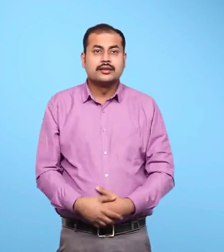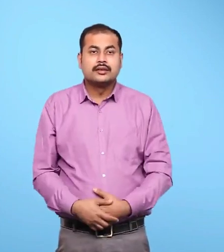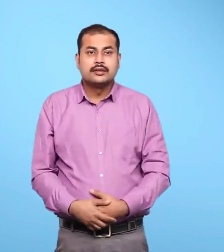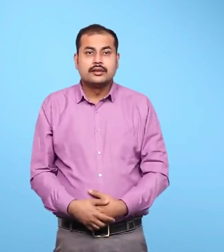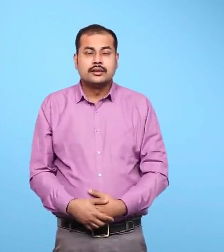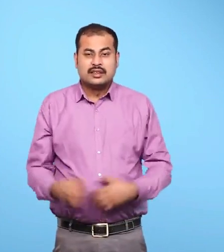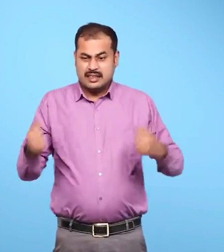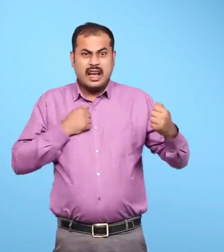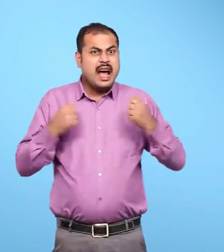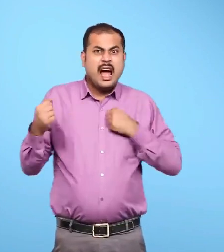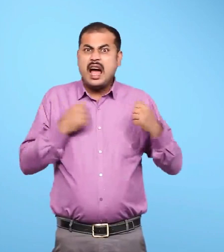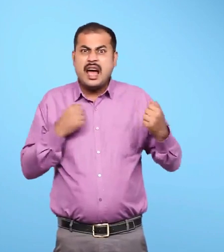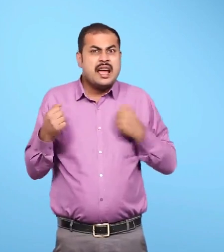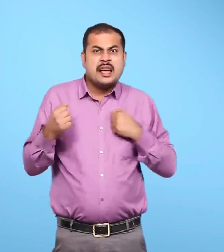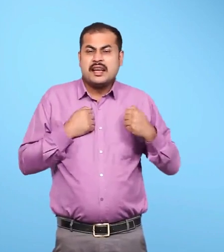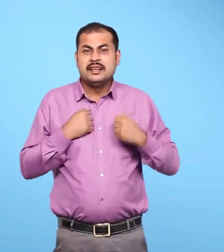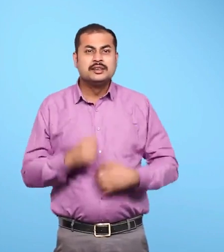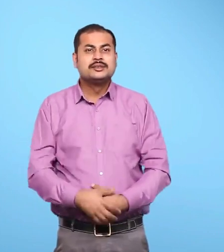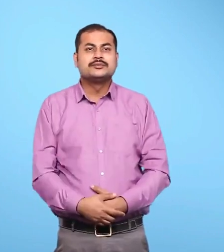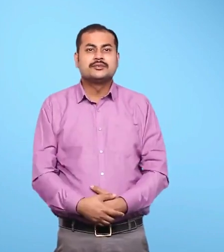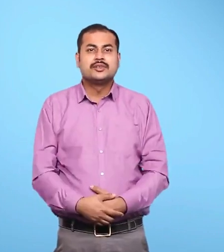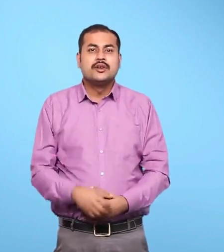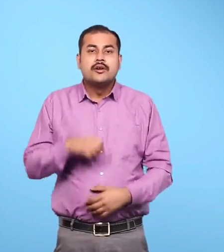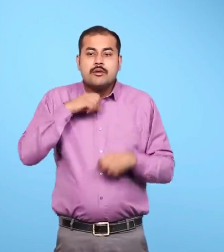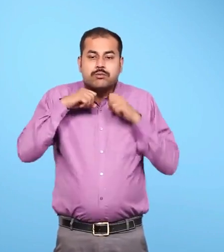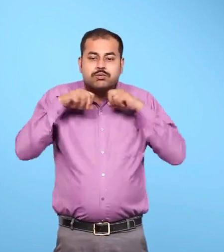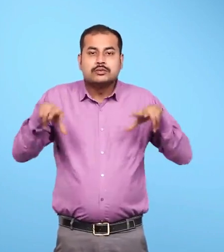Gorilla Frog